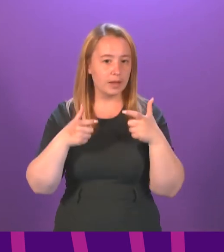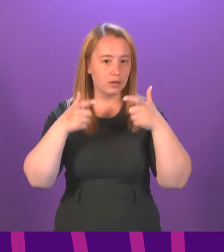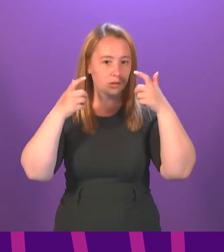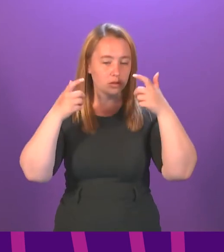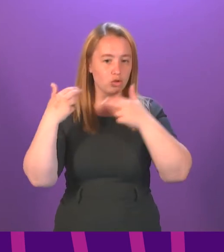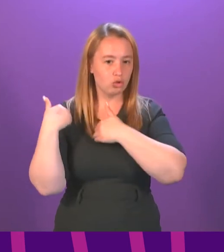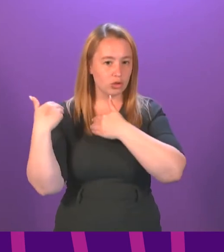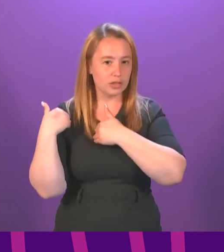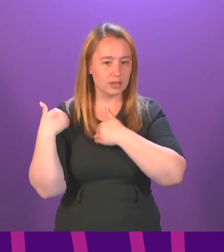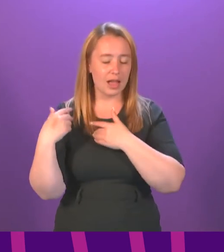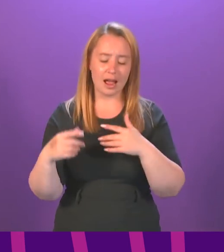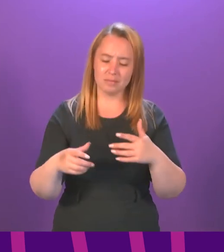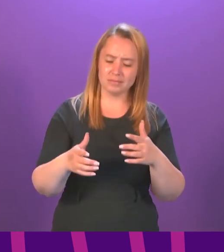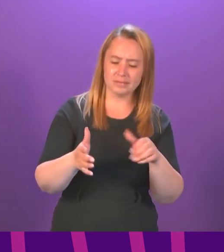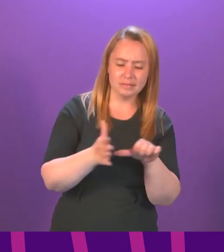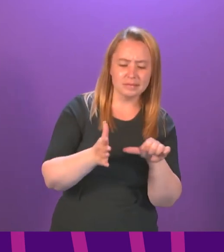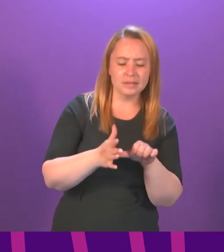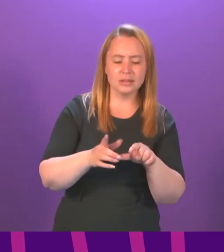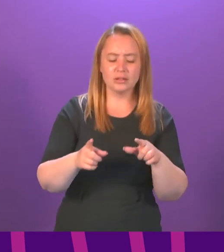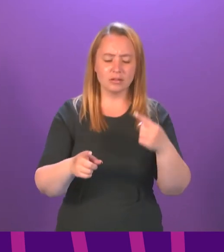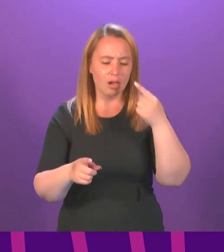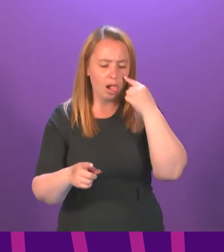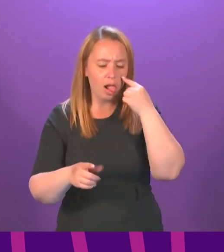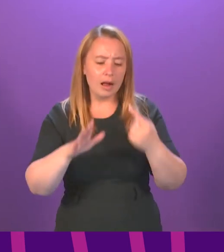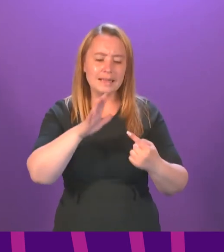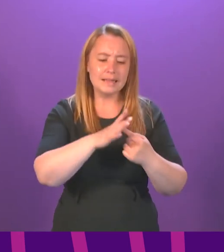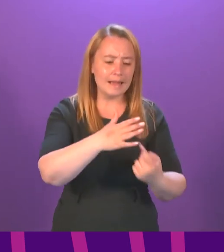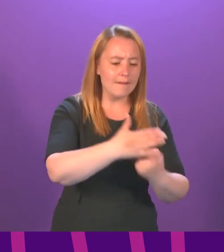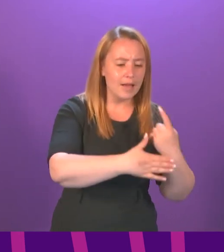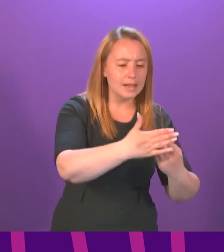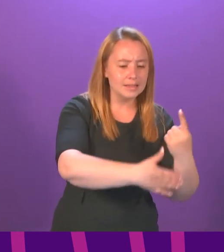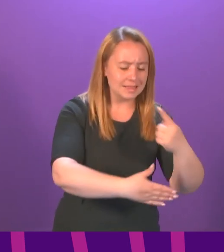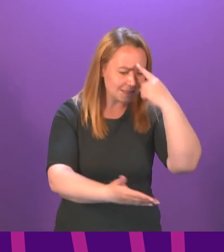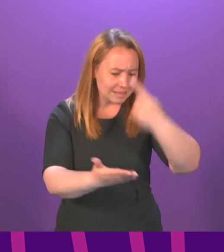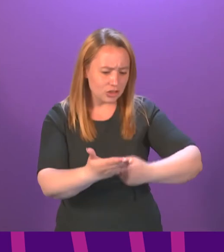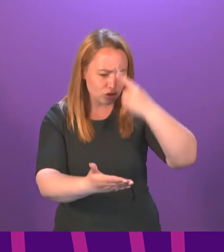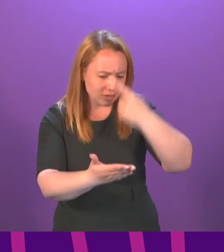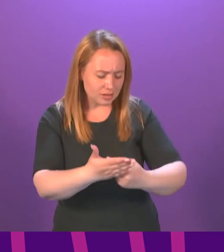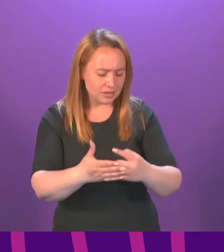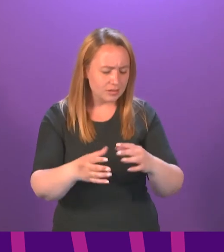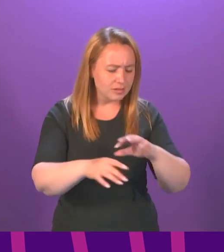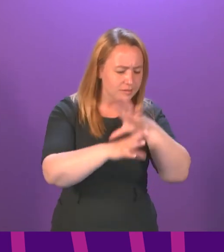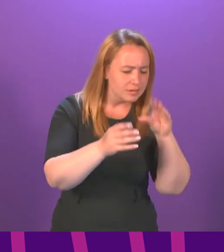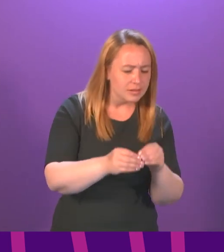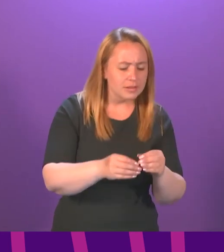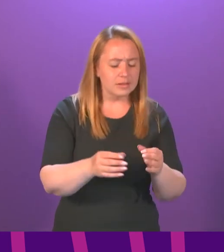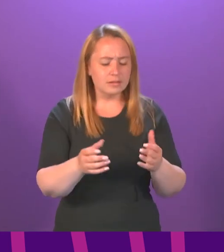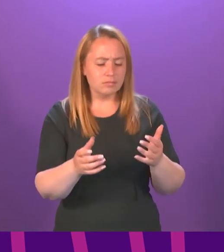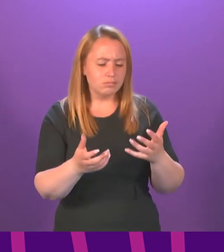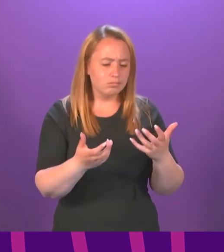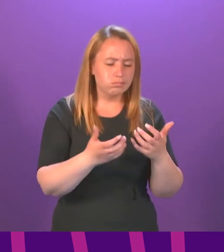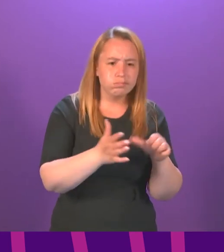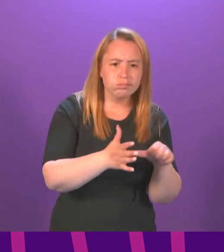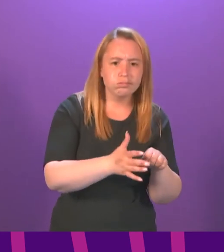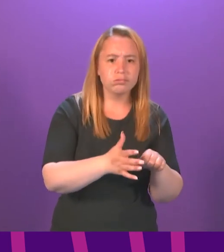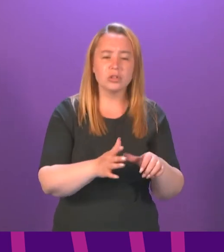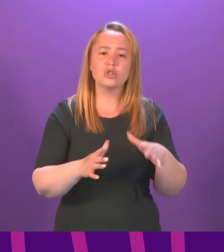in many cases to piece together key events and decision making. The report states short-term and longer-term actions that must take